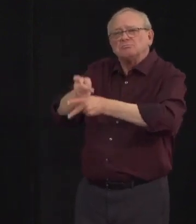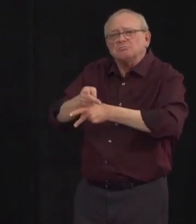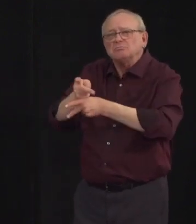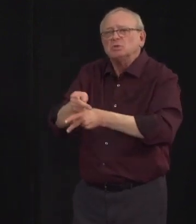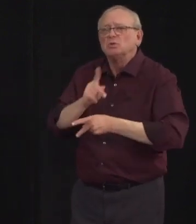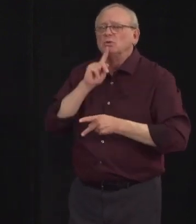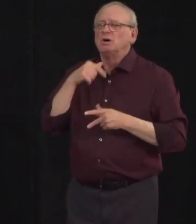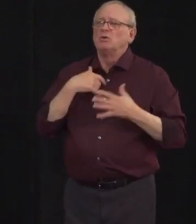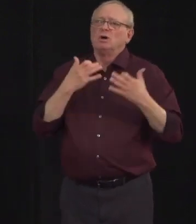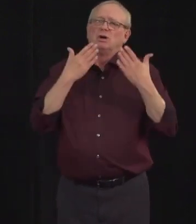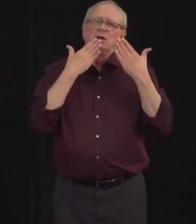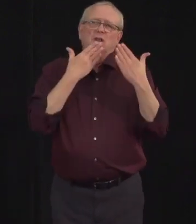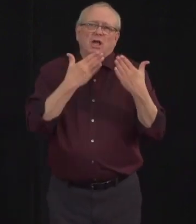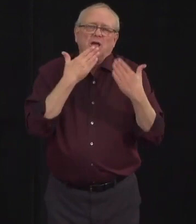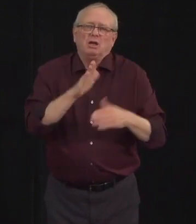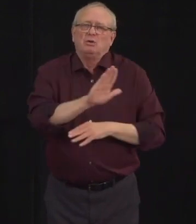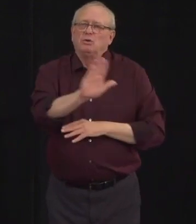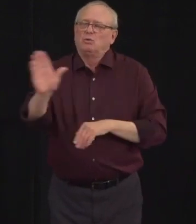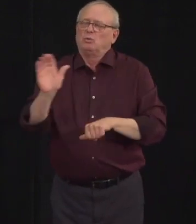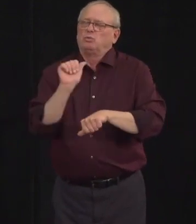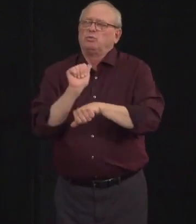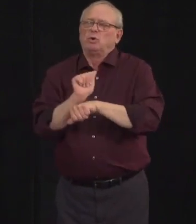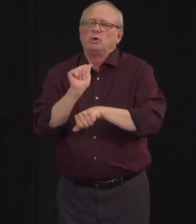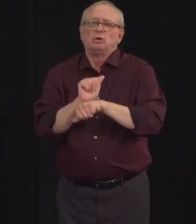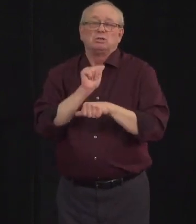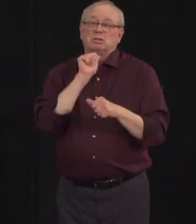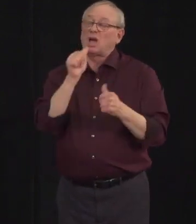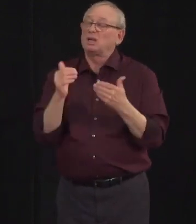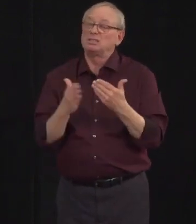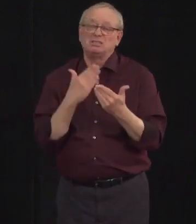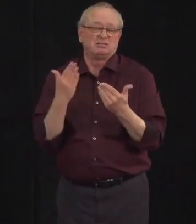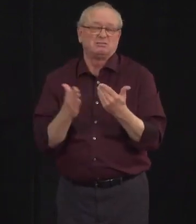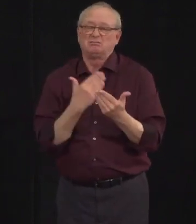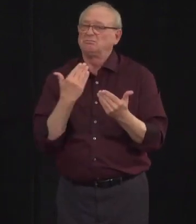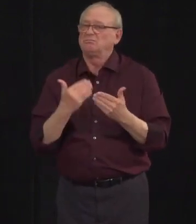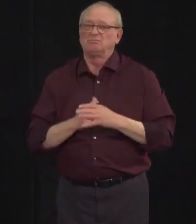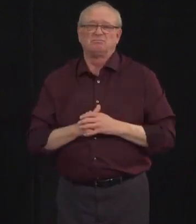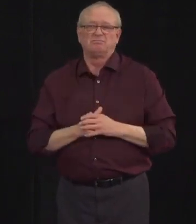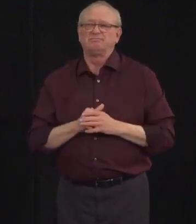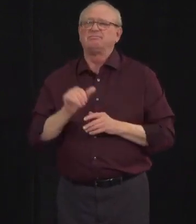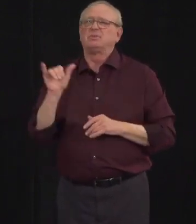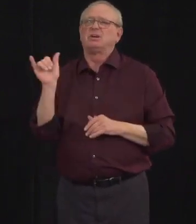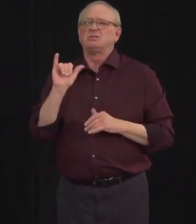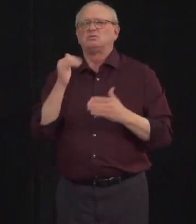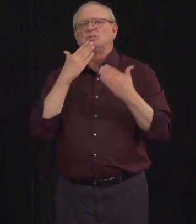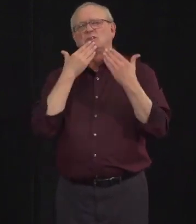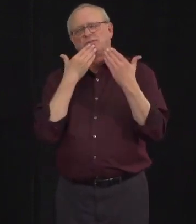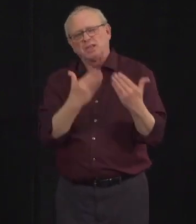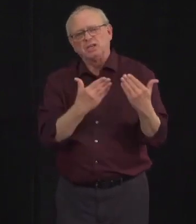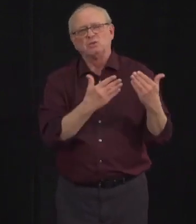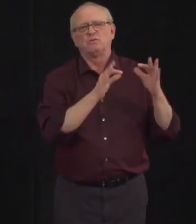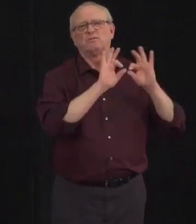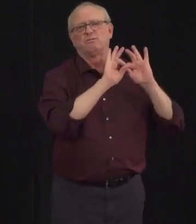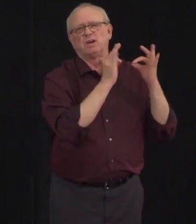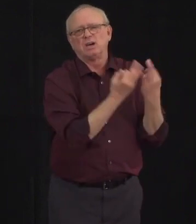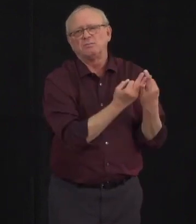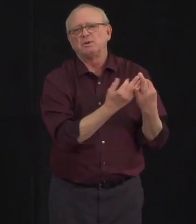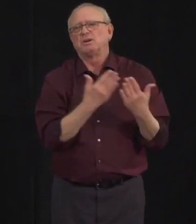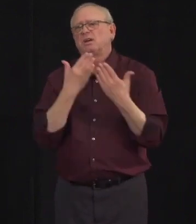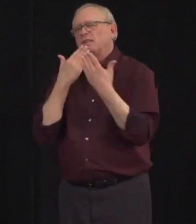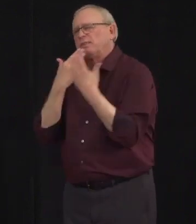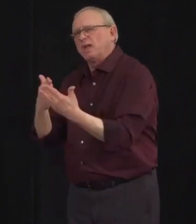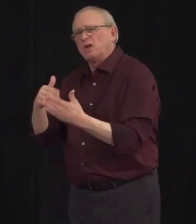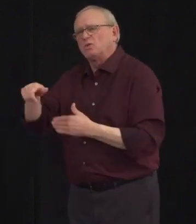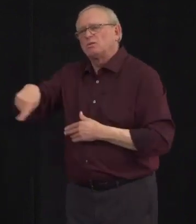time. We also extend thanks to our families and our of our residents for their understanding during this time of restricted visitation.